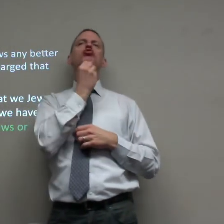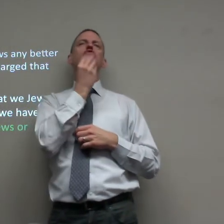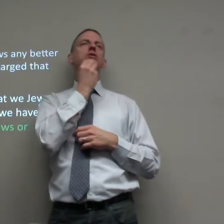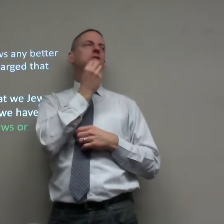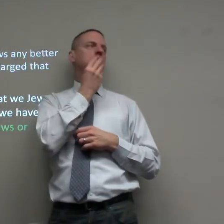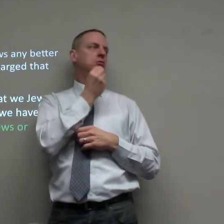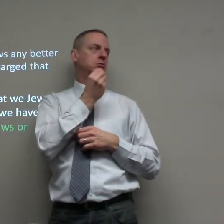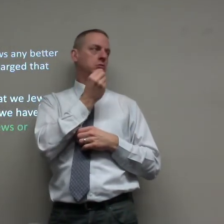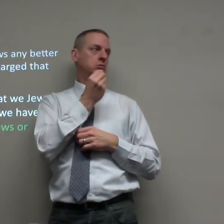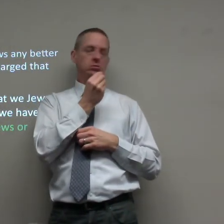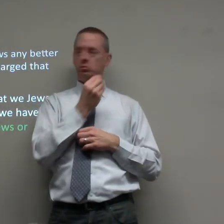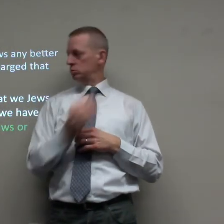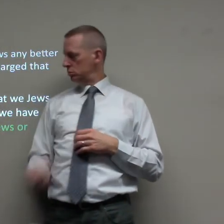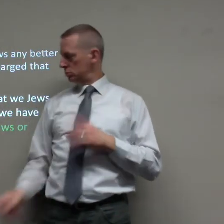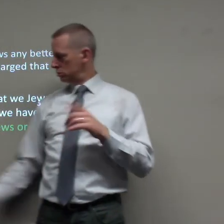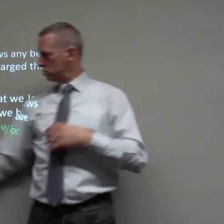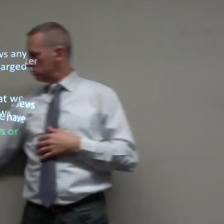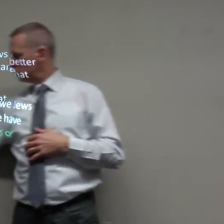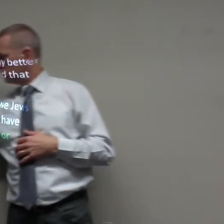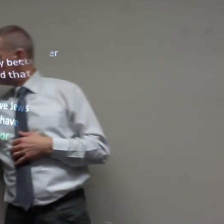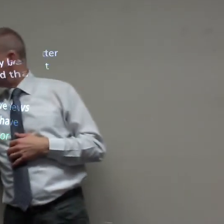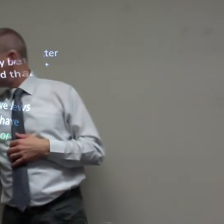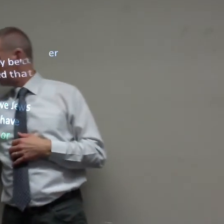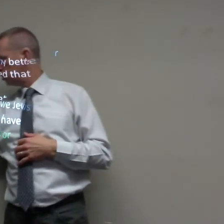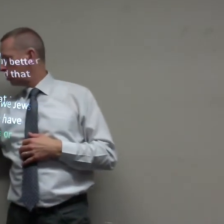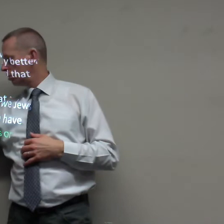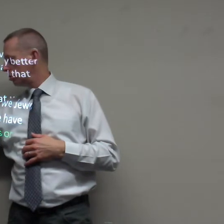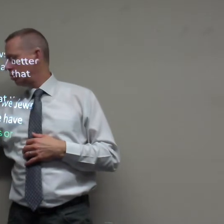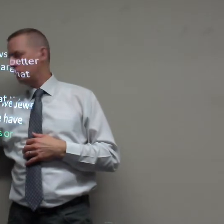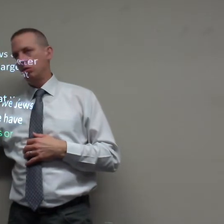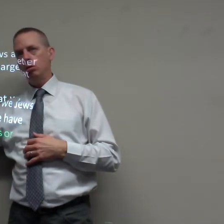non-Jew are under the power of sin